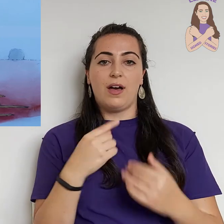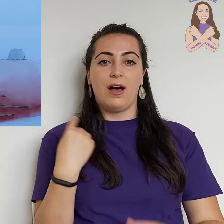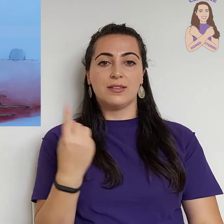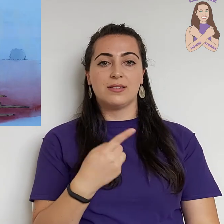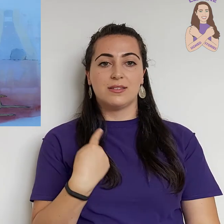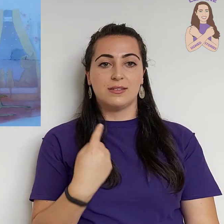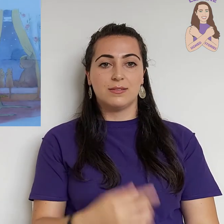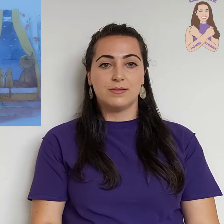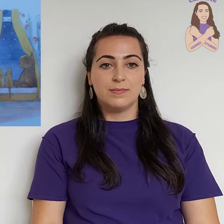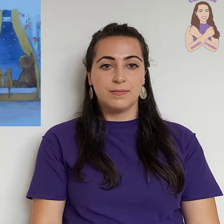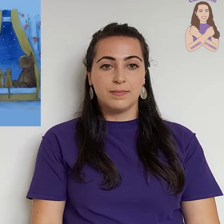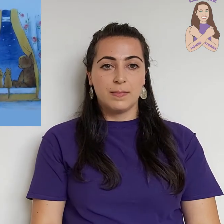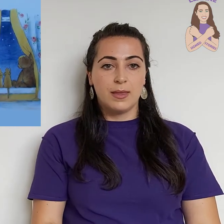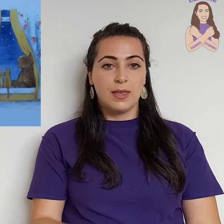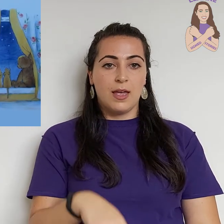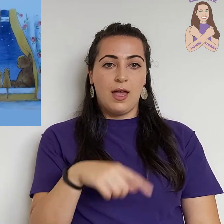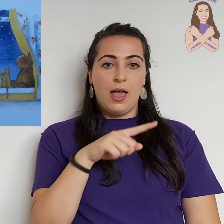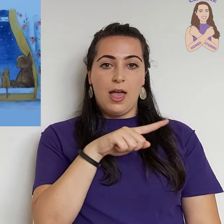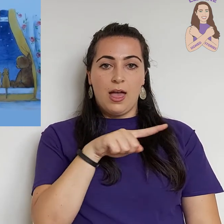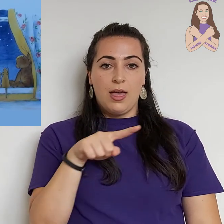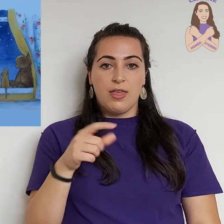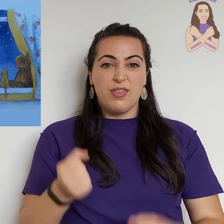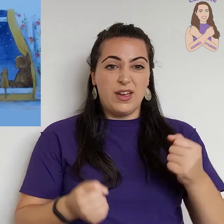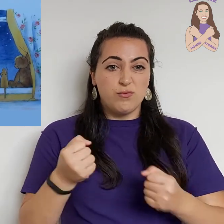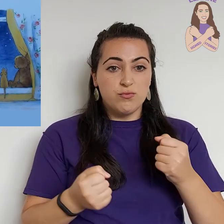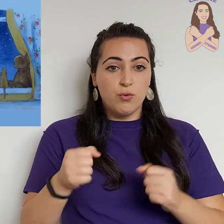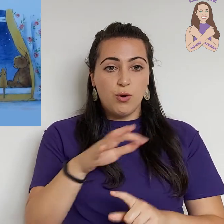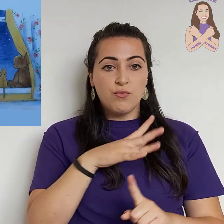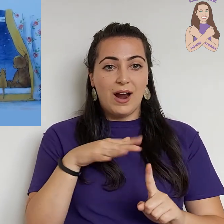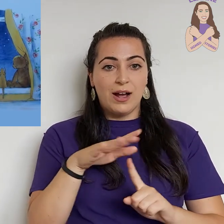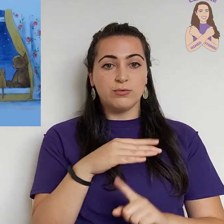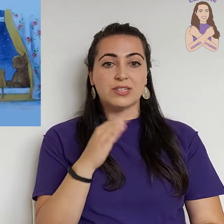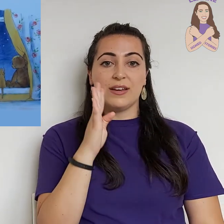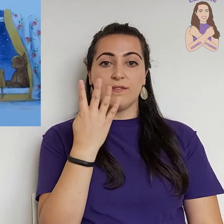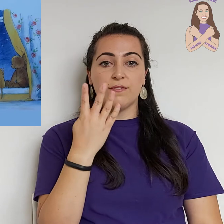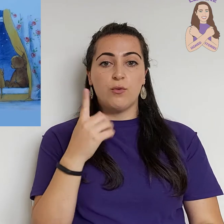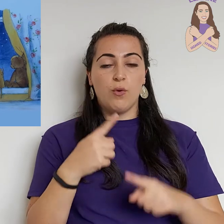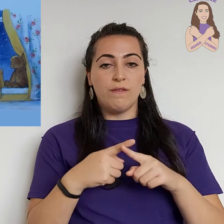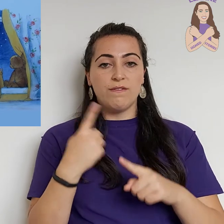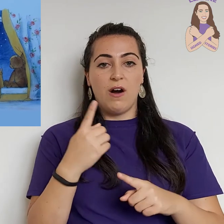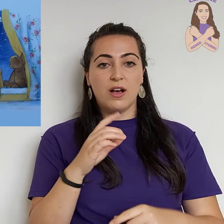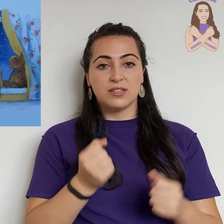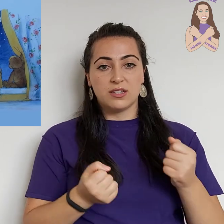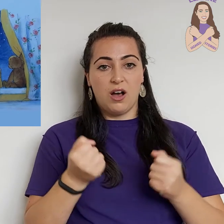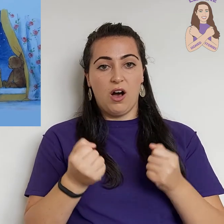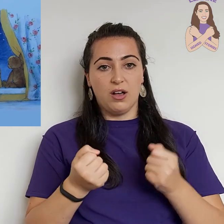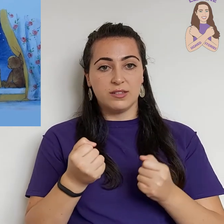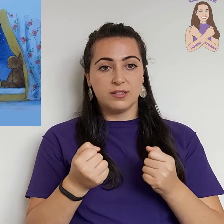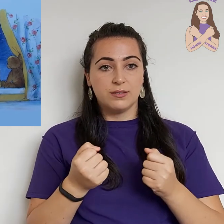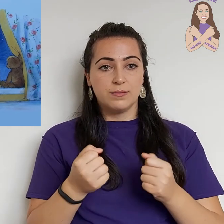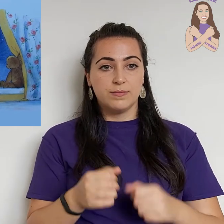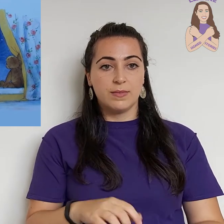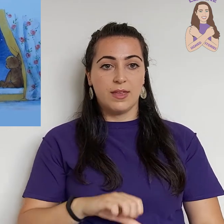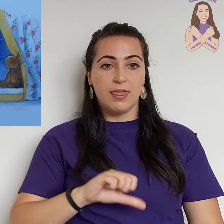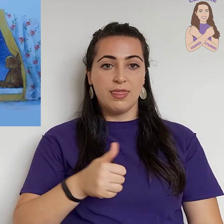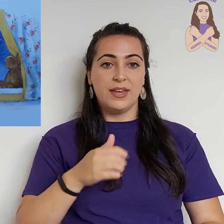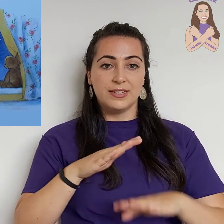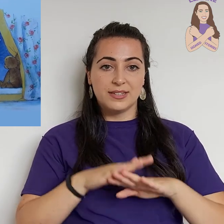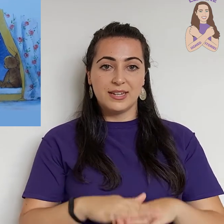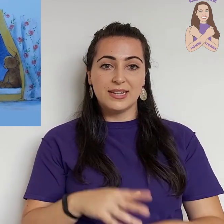us. They roar round in four fast cars, then sit